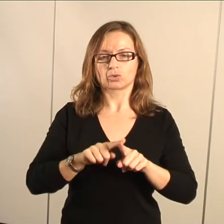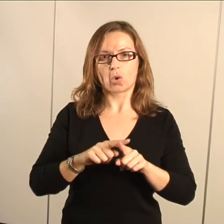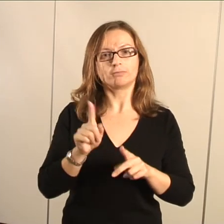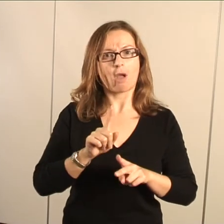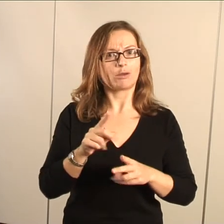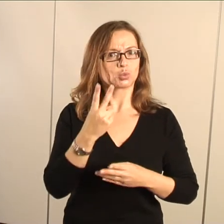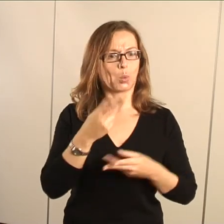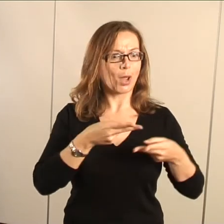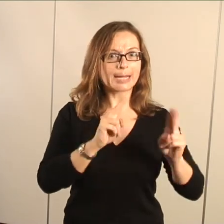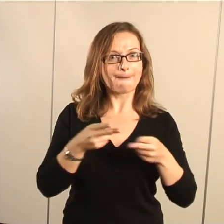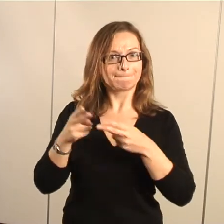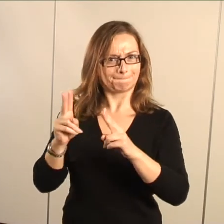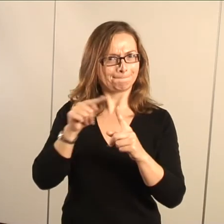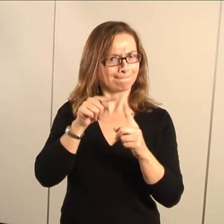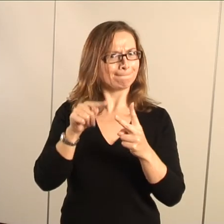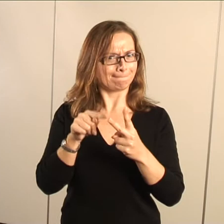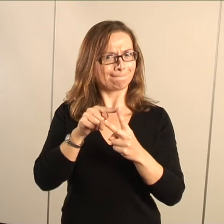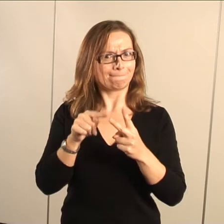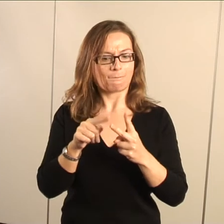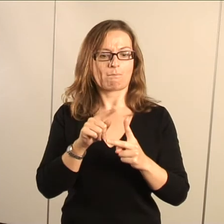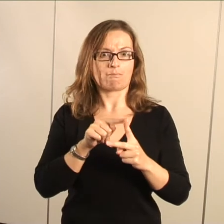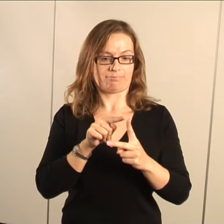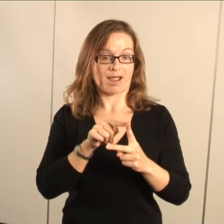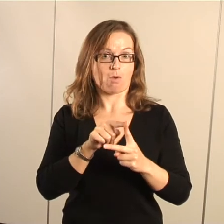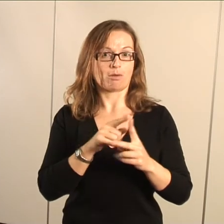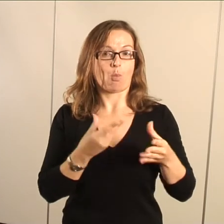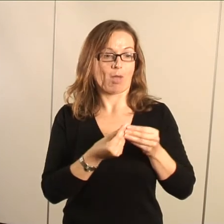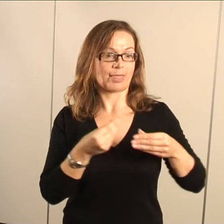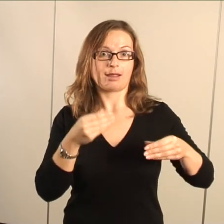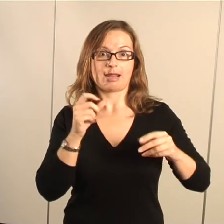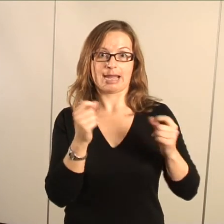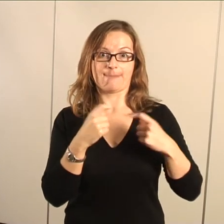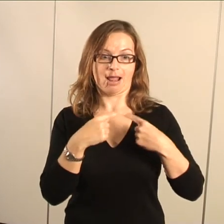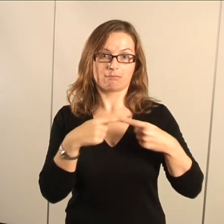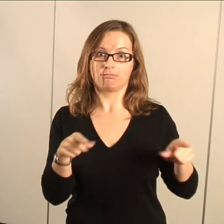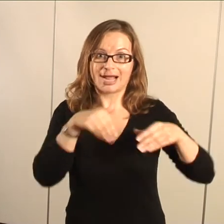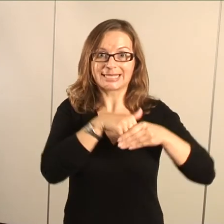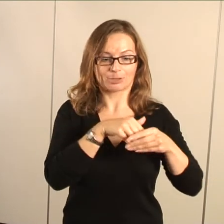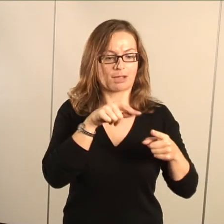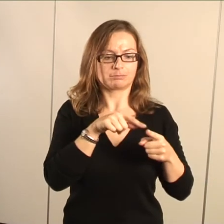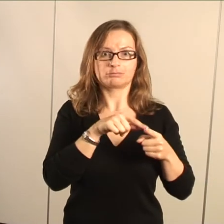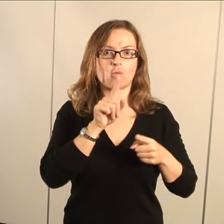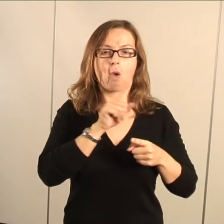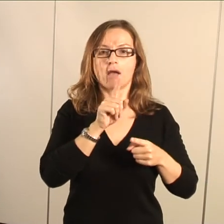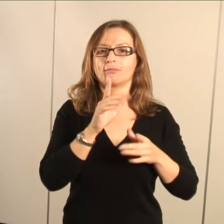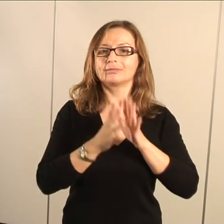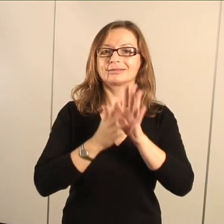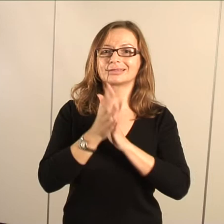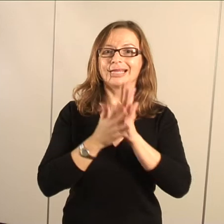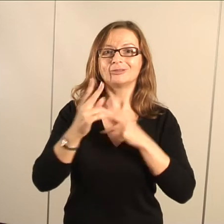sort that out. We've also got two clips for Learn to Sign Week. One is attached to this email and it's a